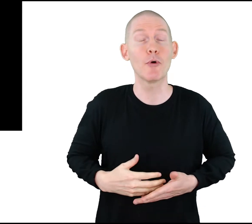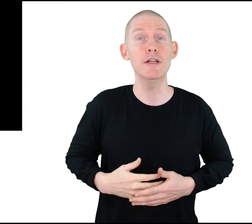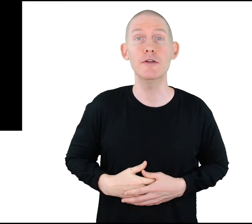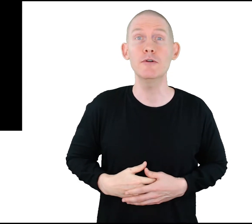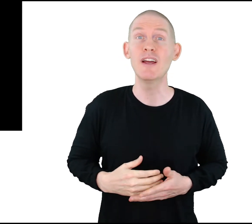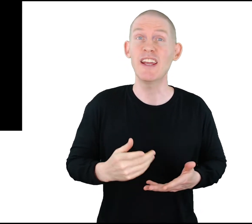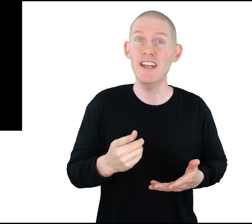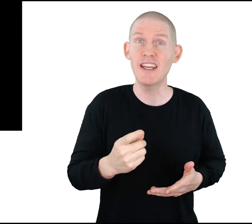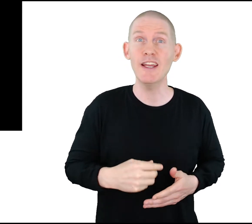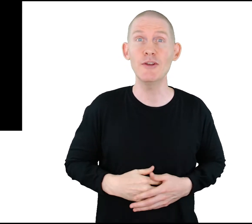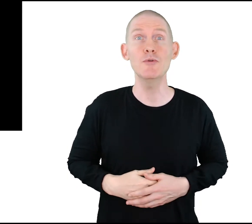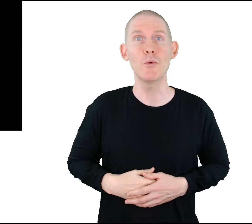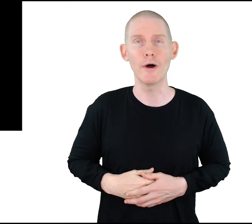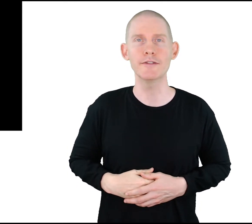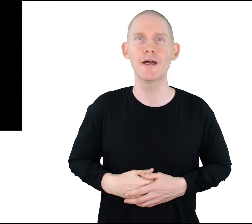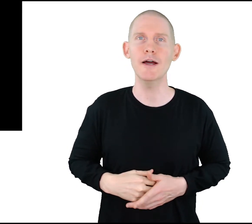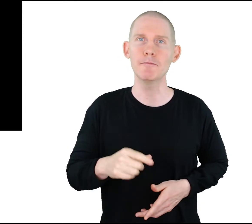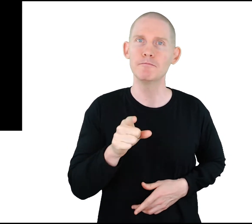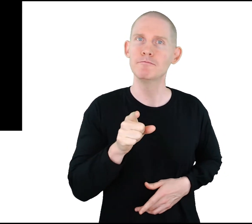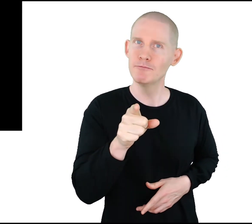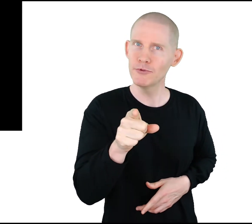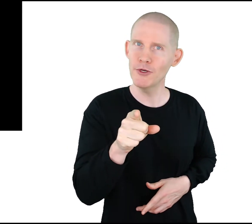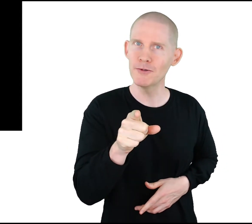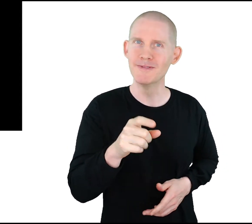point at you, indicate you one time. You.